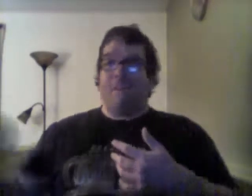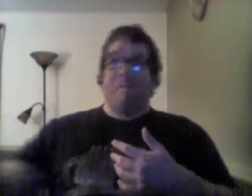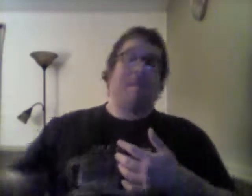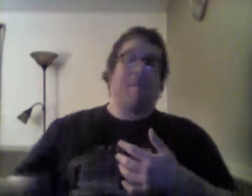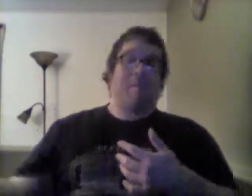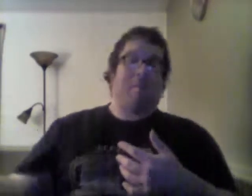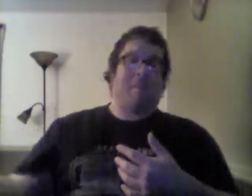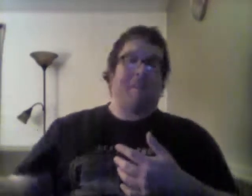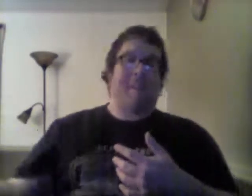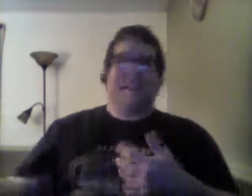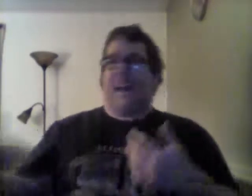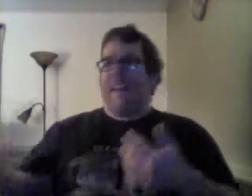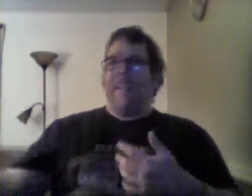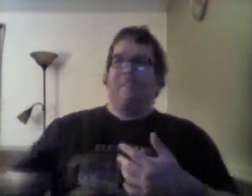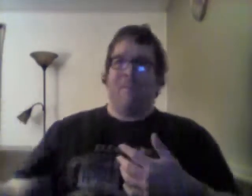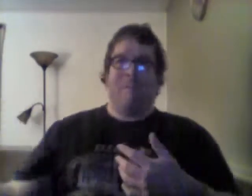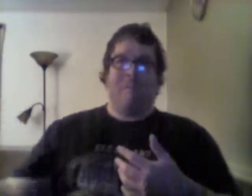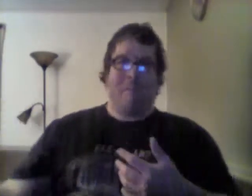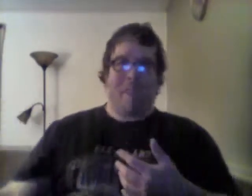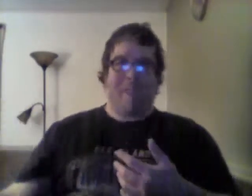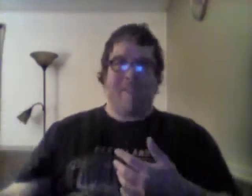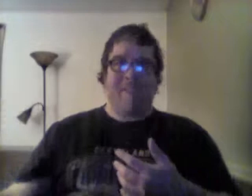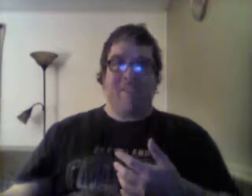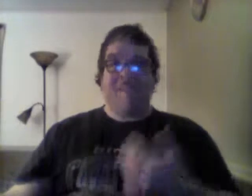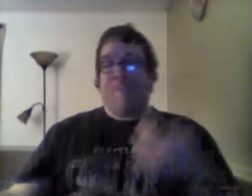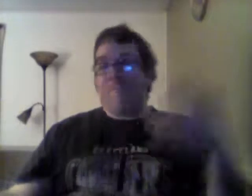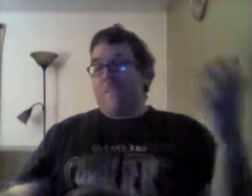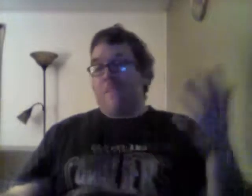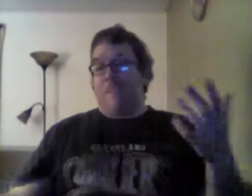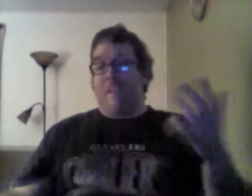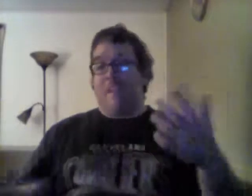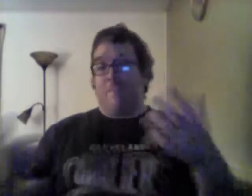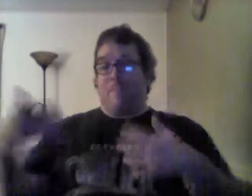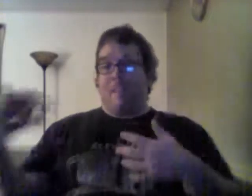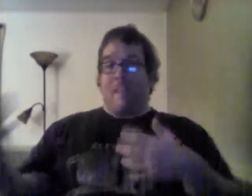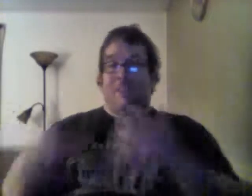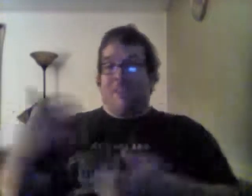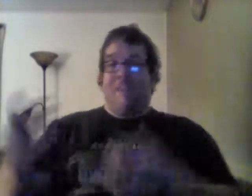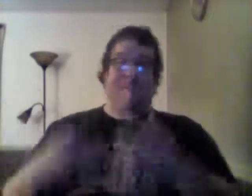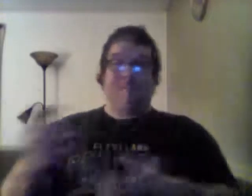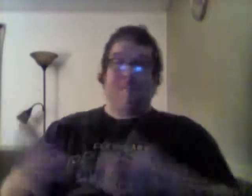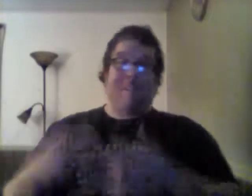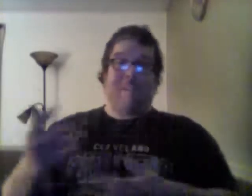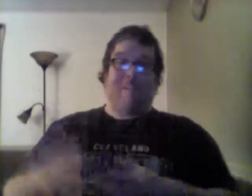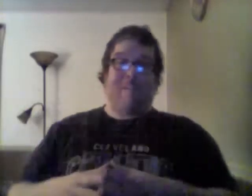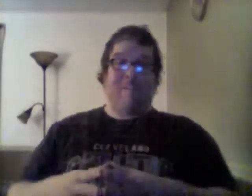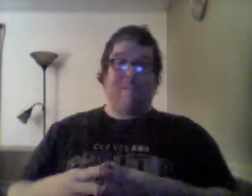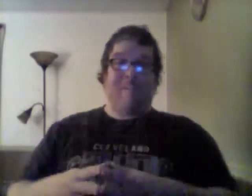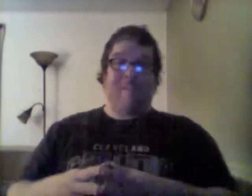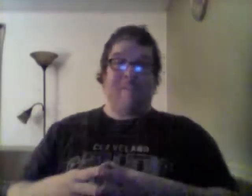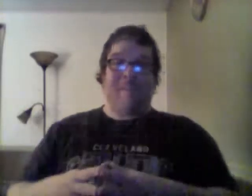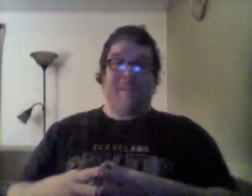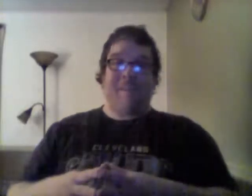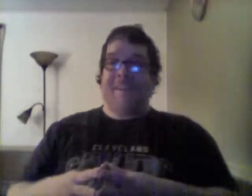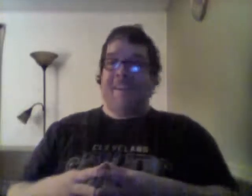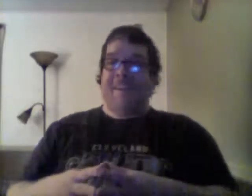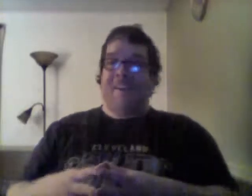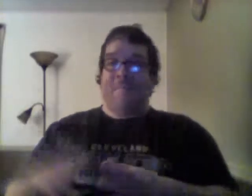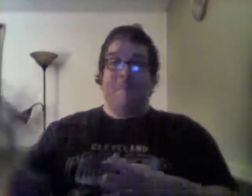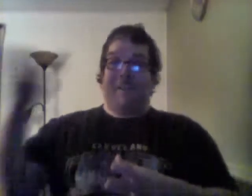knew that they were working on it. I didn't know it was coming out this year. And these movies, they turned these movies out really fucking quickly. Apparently